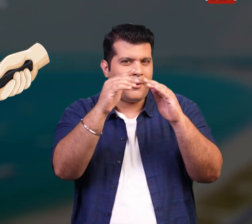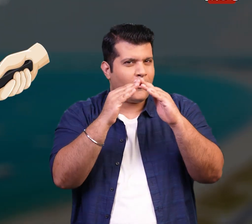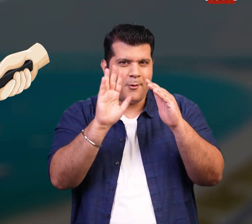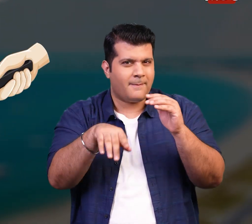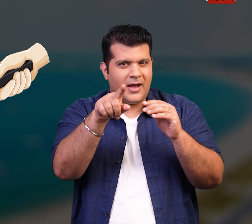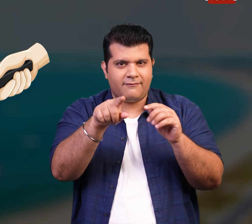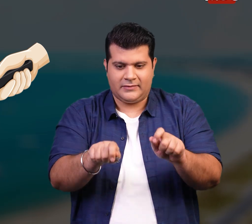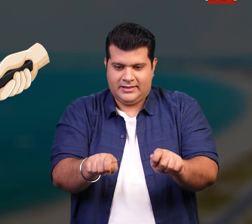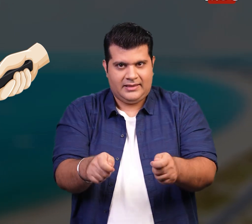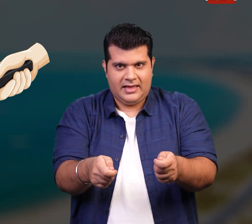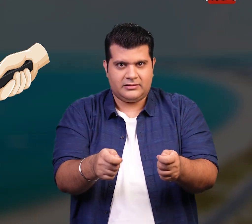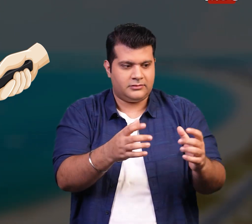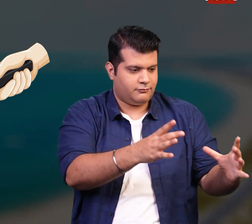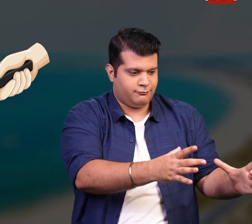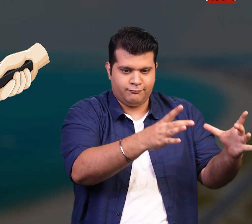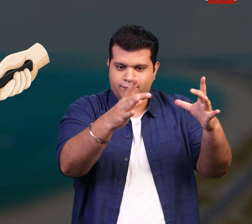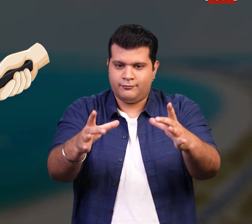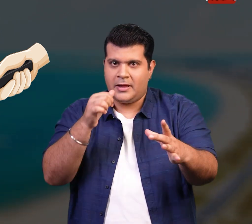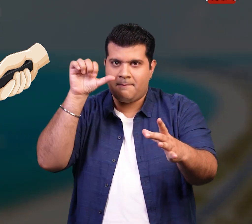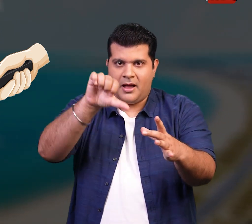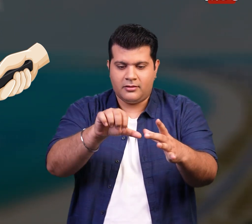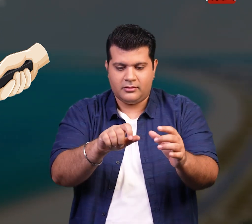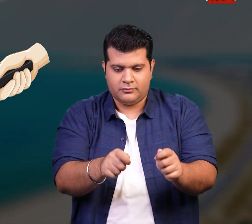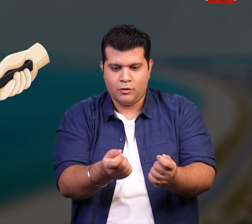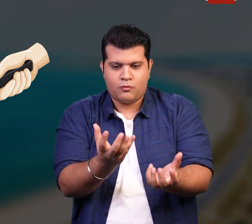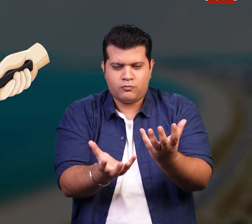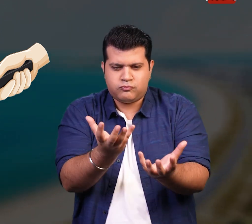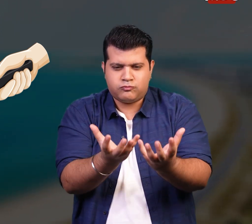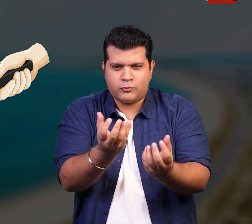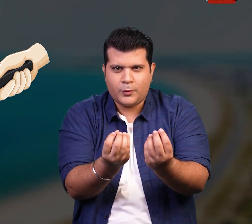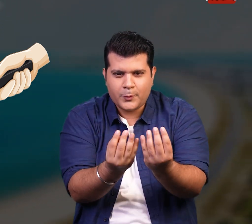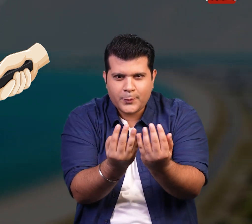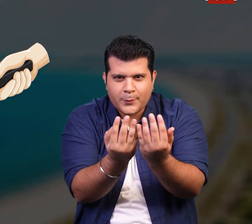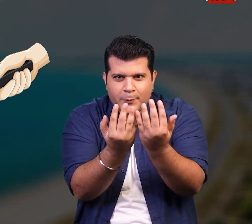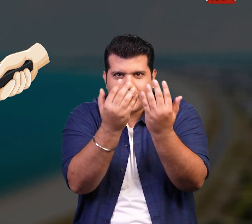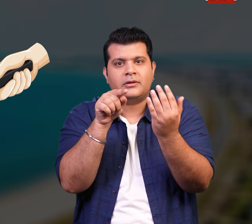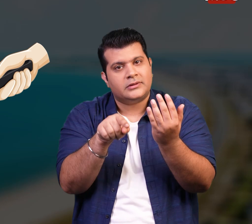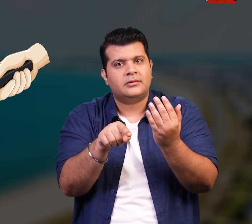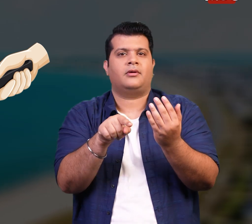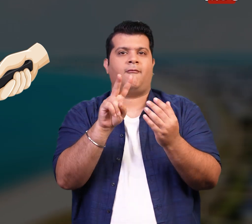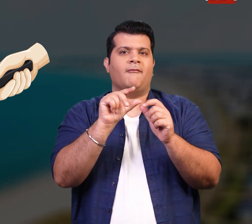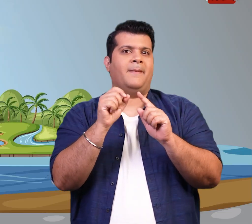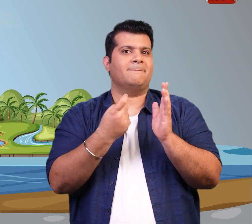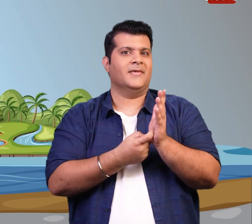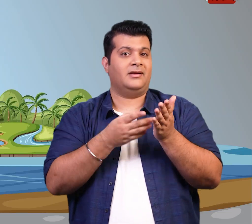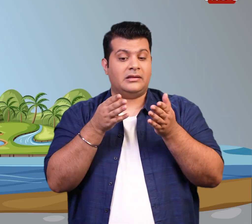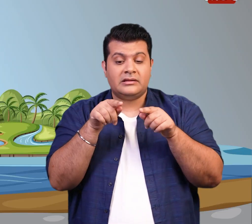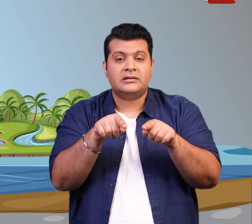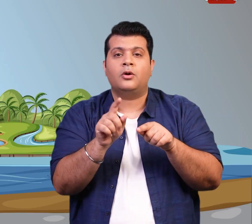it at home too. When you heat water on the stove, the steam rising up is water vapour. This first step is